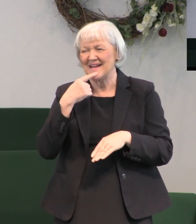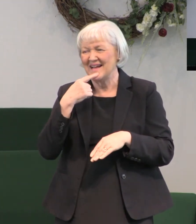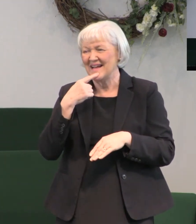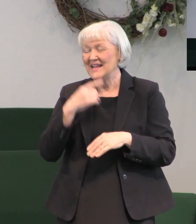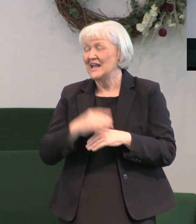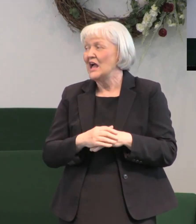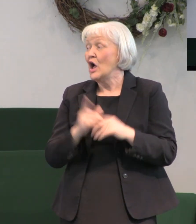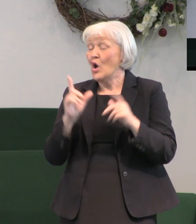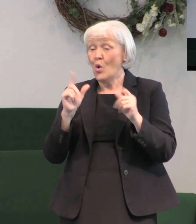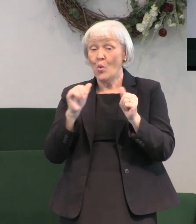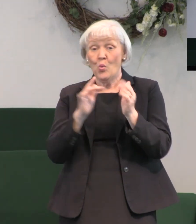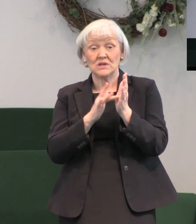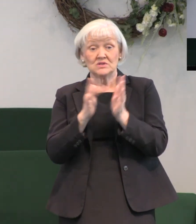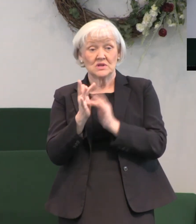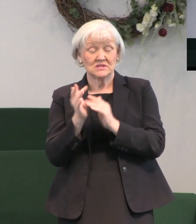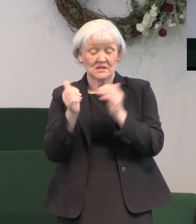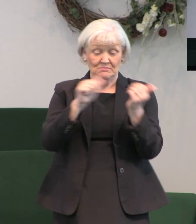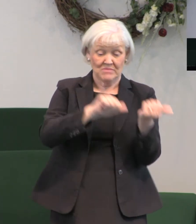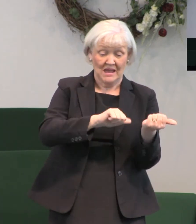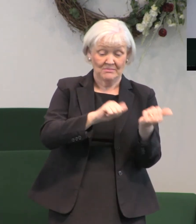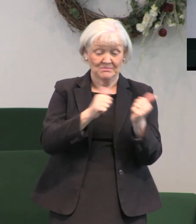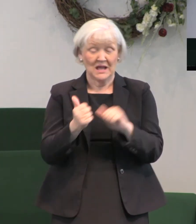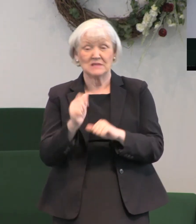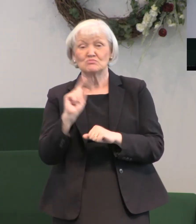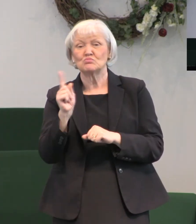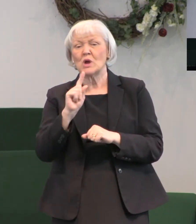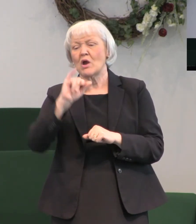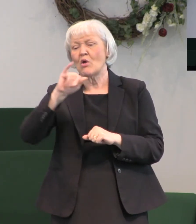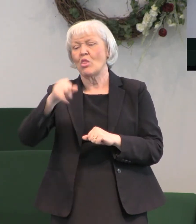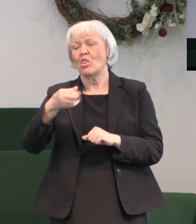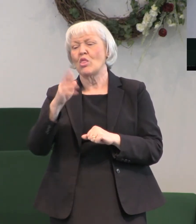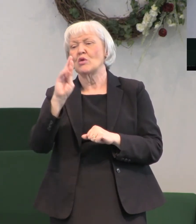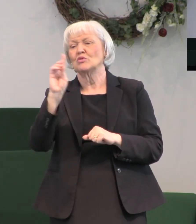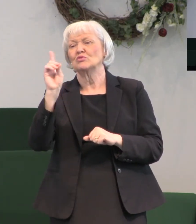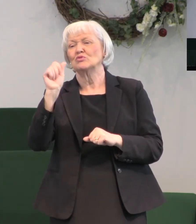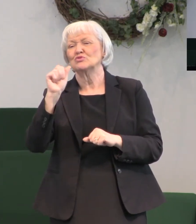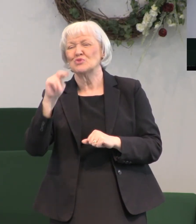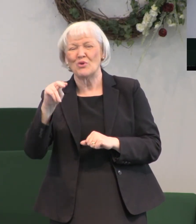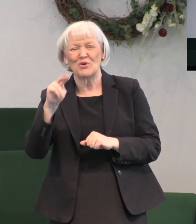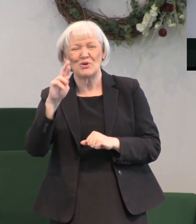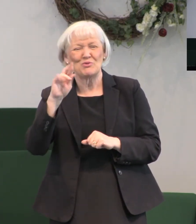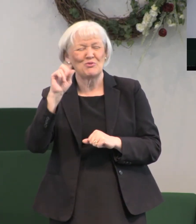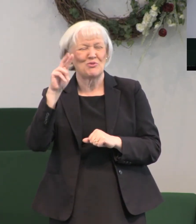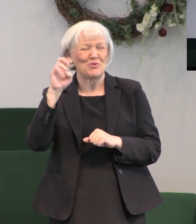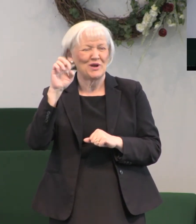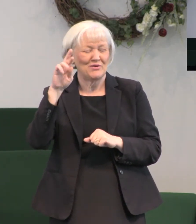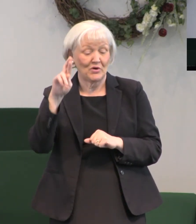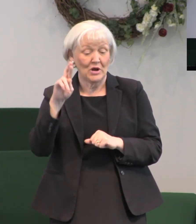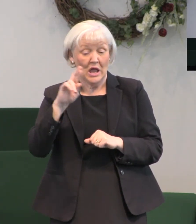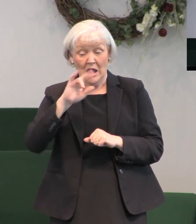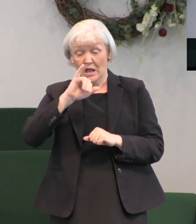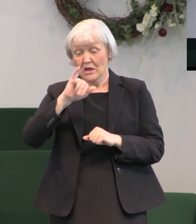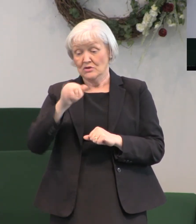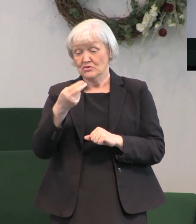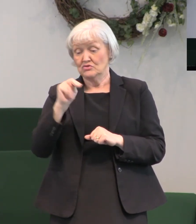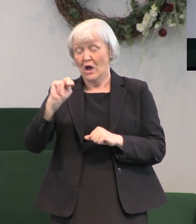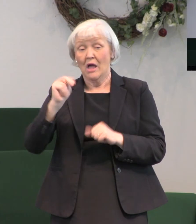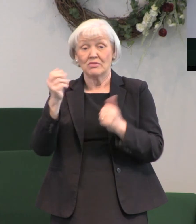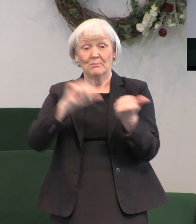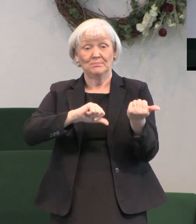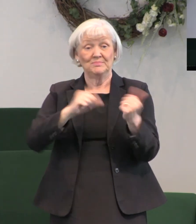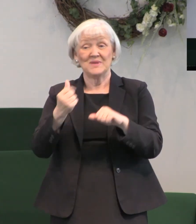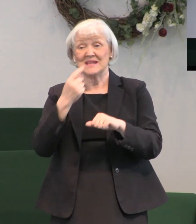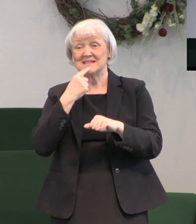When Jesus was baptized in the Jordan River by John the Baptist, the Scripture describes how that the Holy